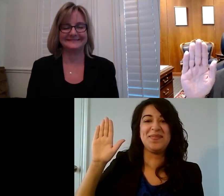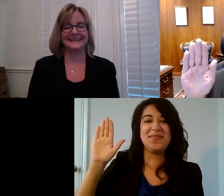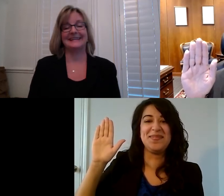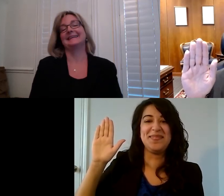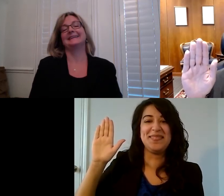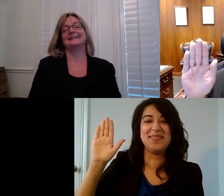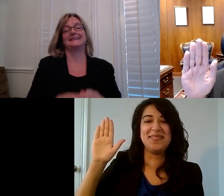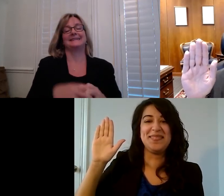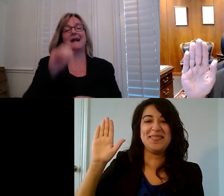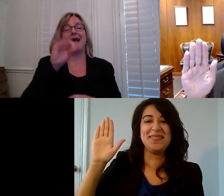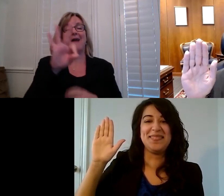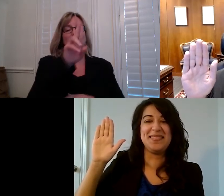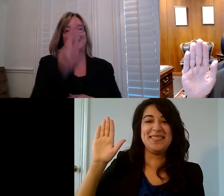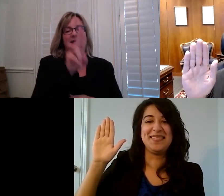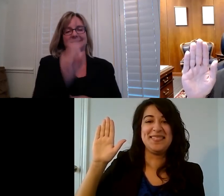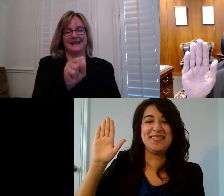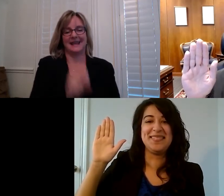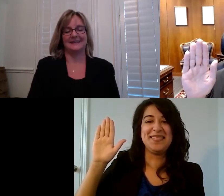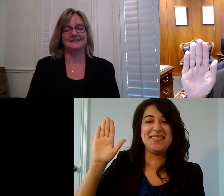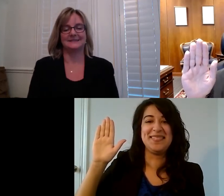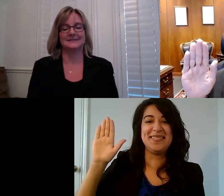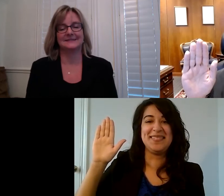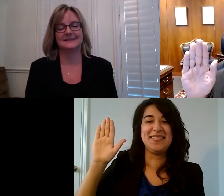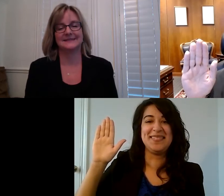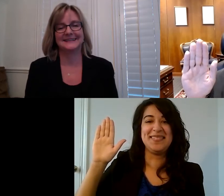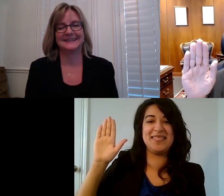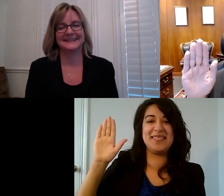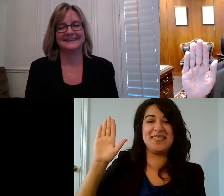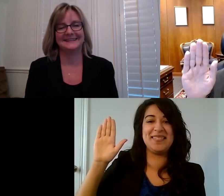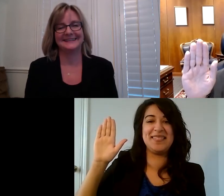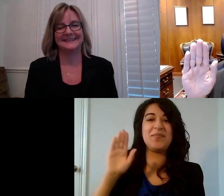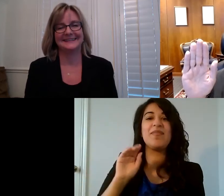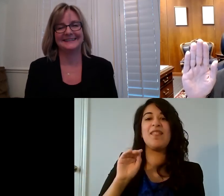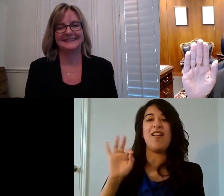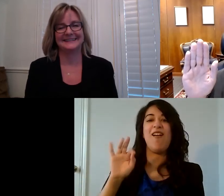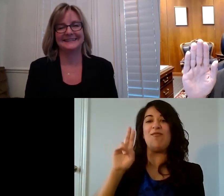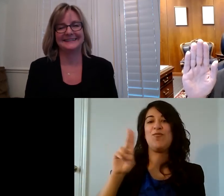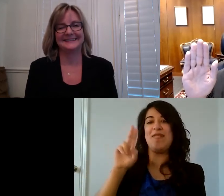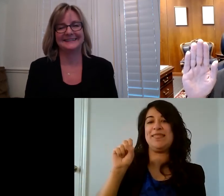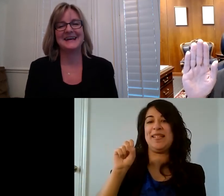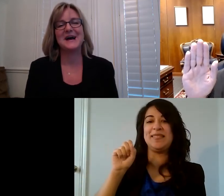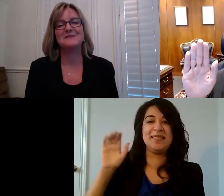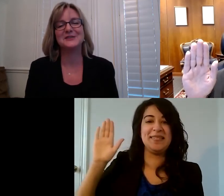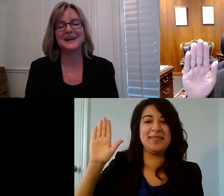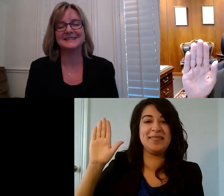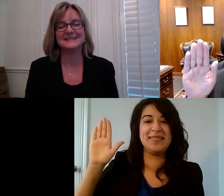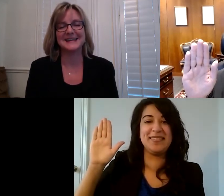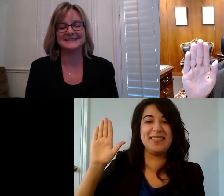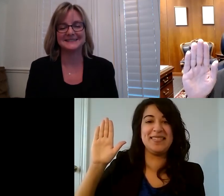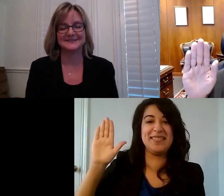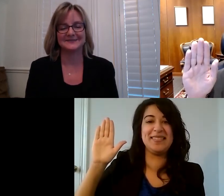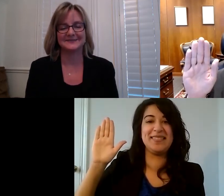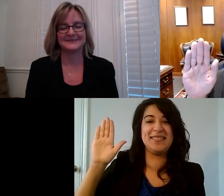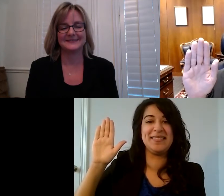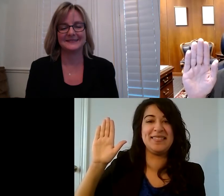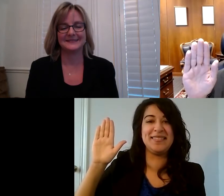of the United States